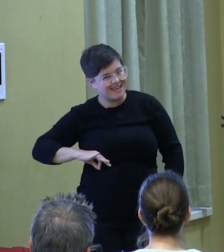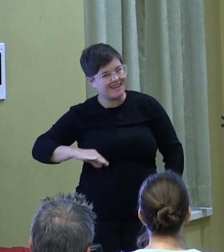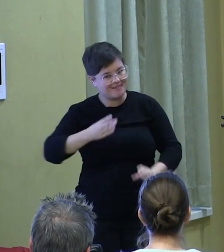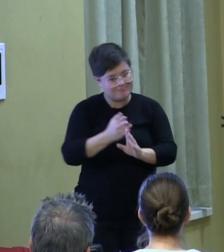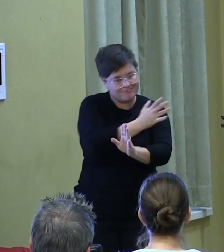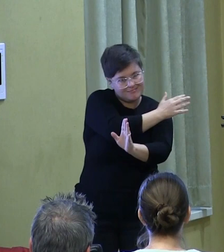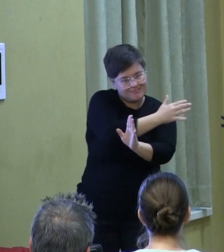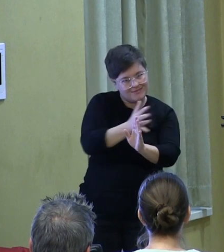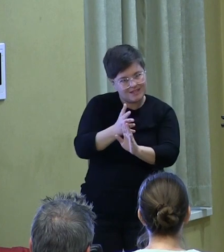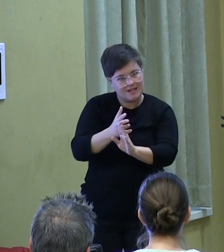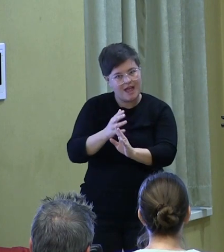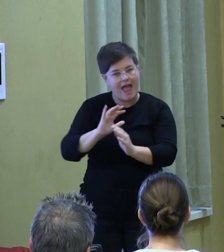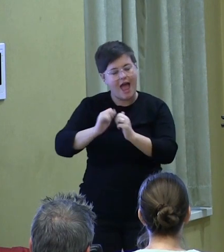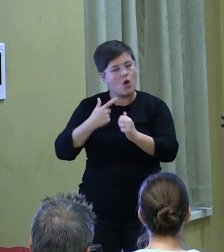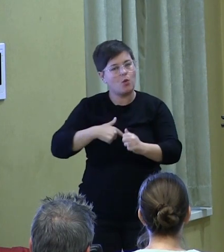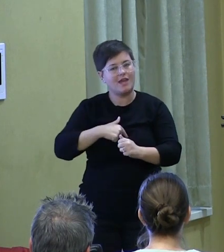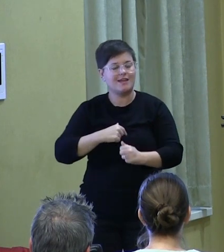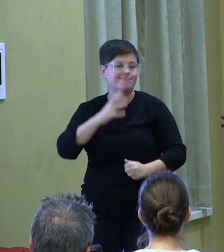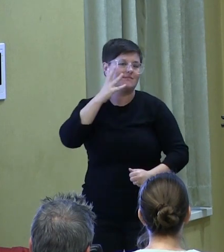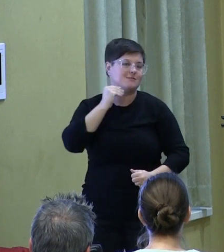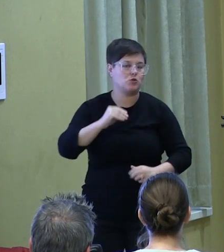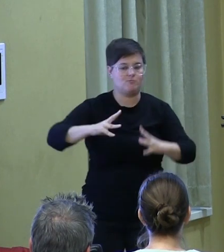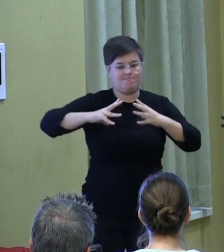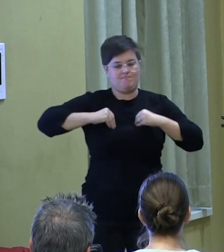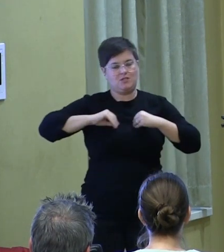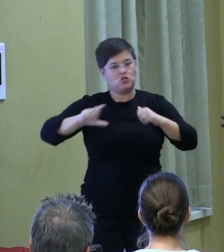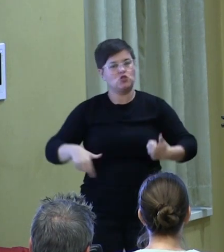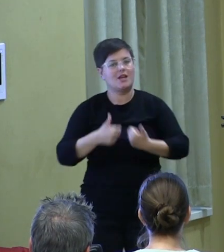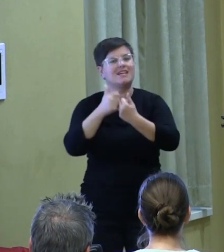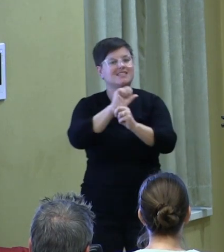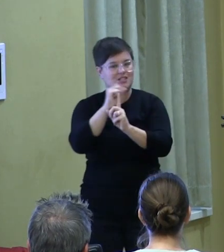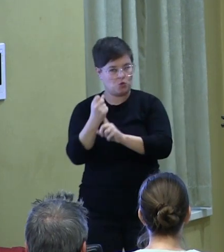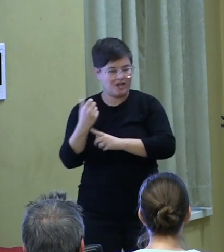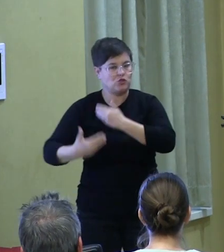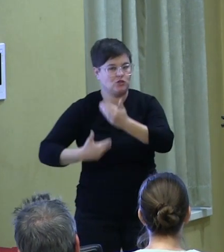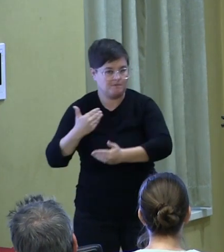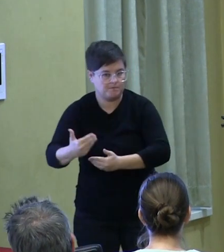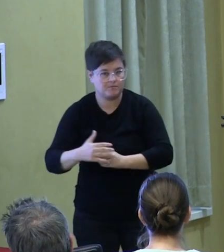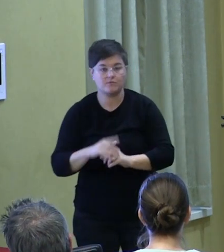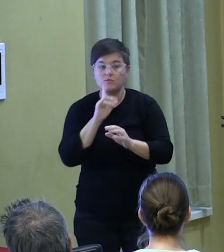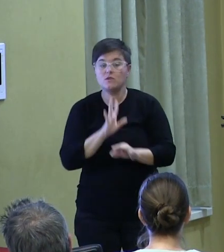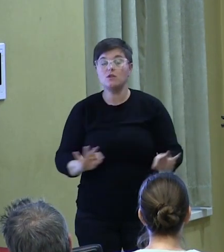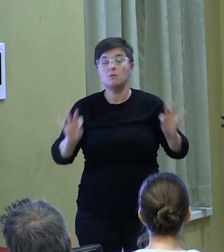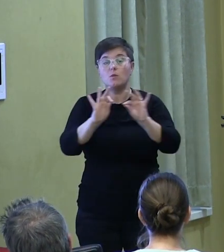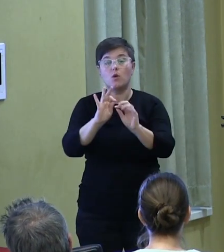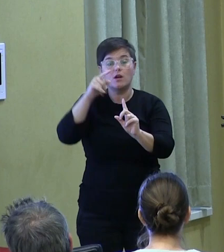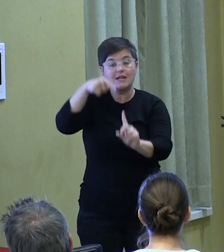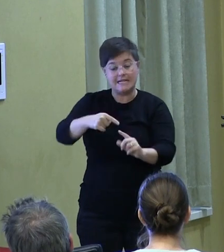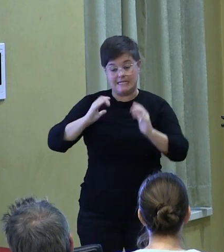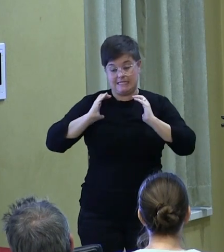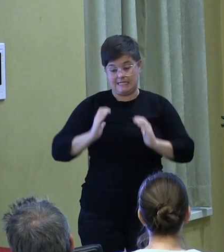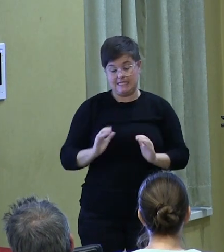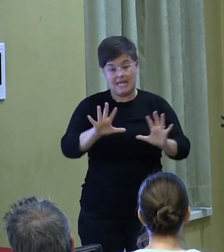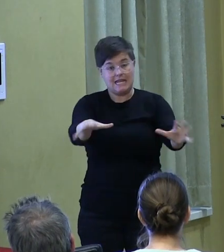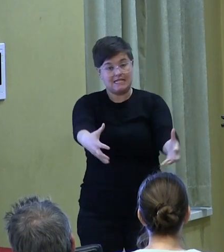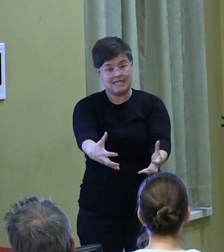face challenging situations. But the point here is that citizens work together to determine and revise those objects of